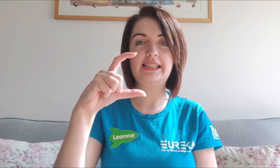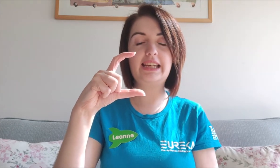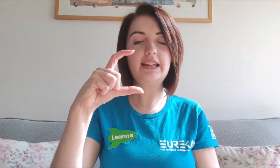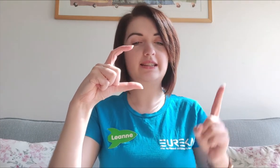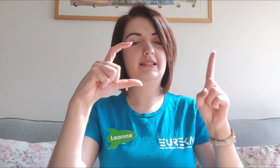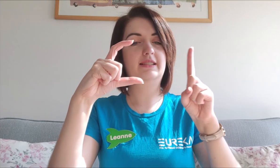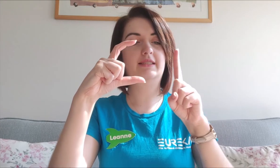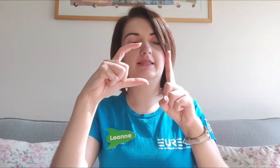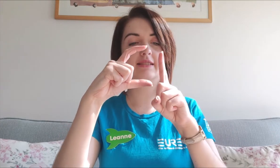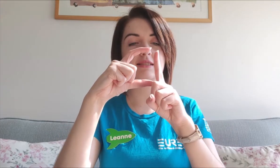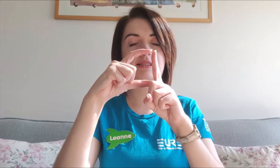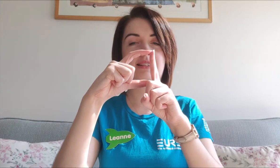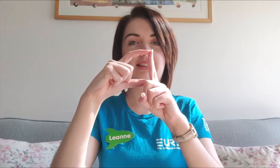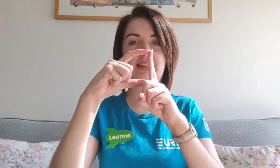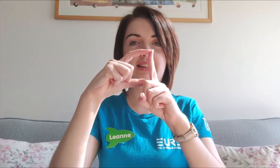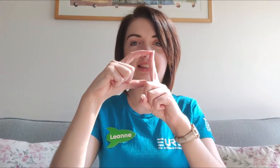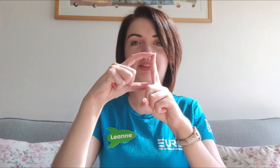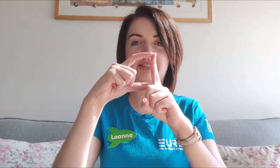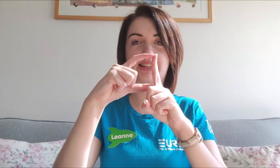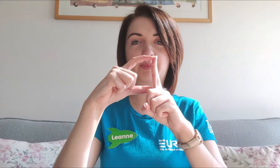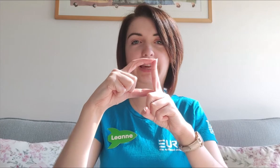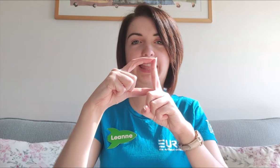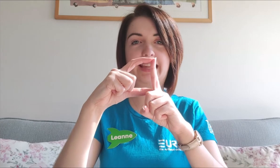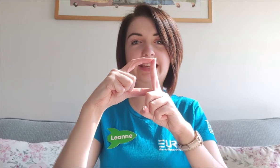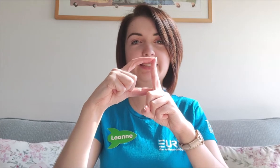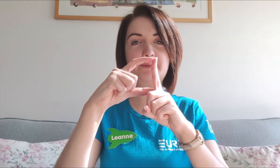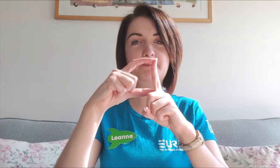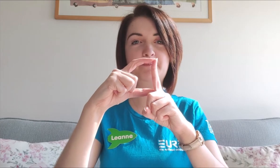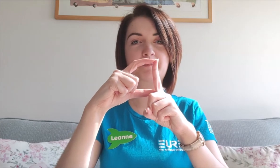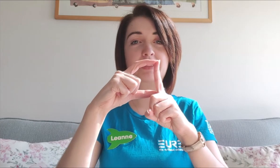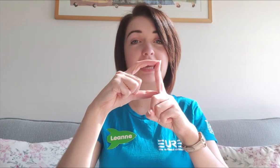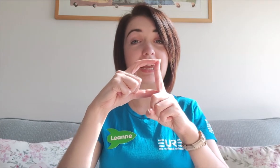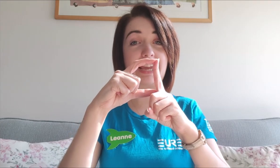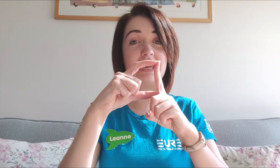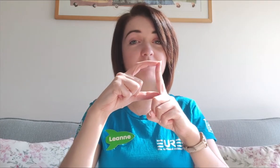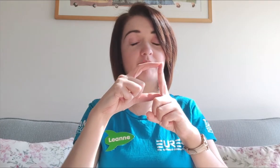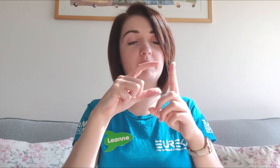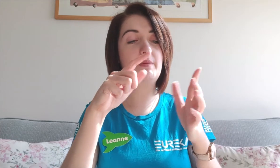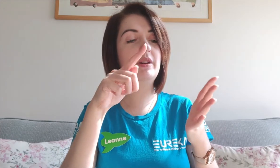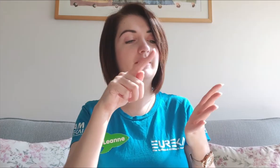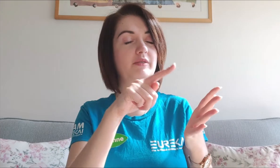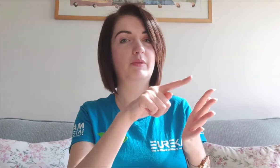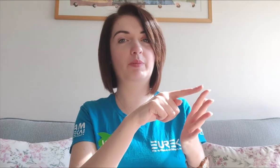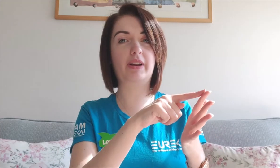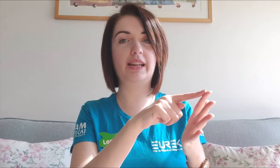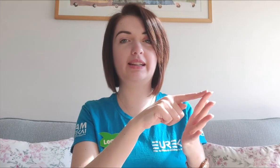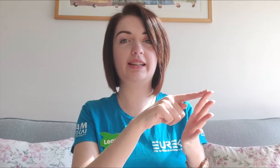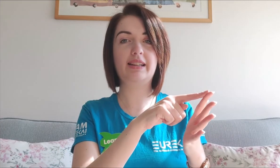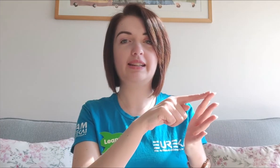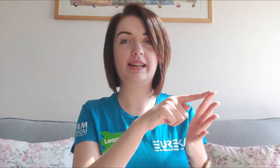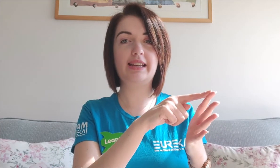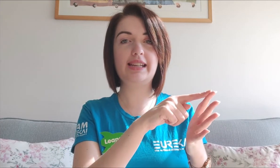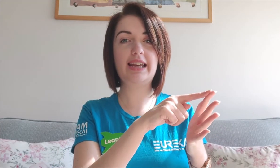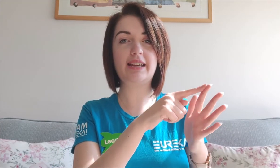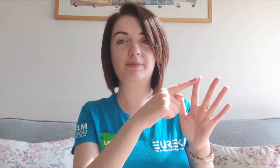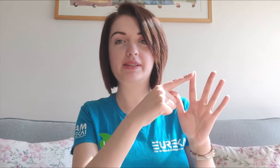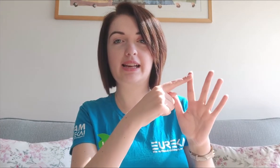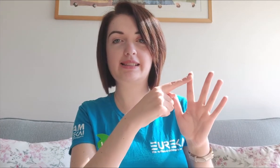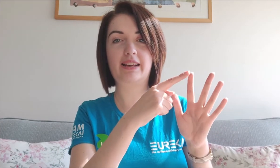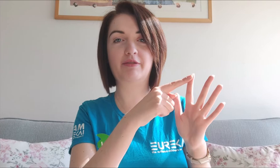D, looks a little bit like this. E, remember, we're pointing at E. It's our second